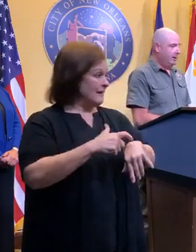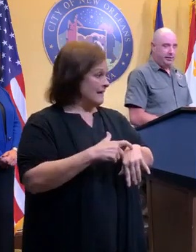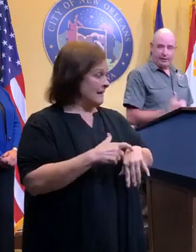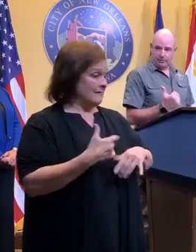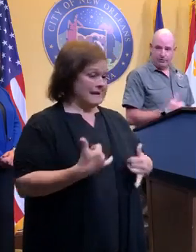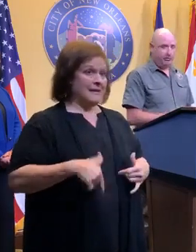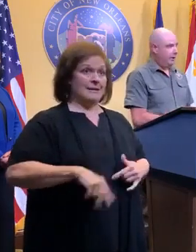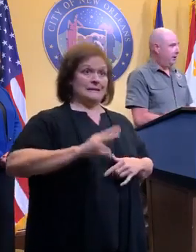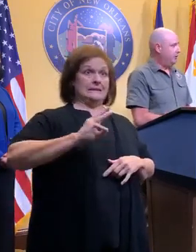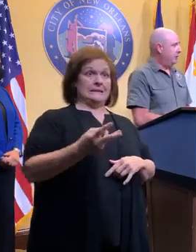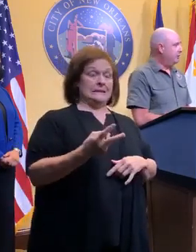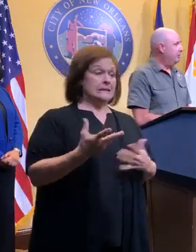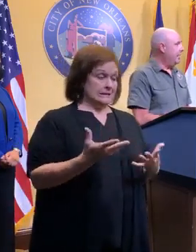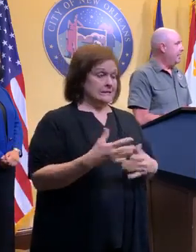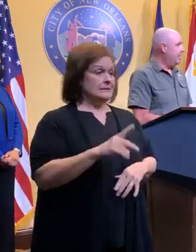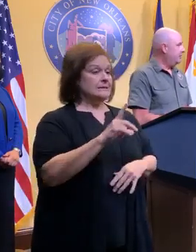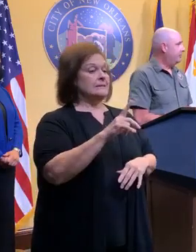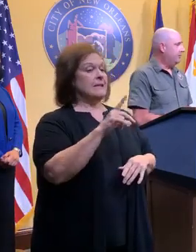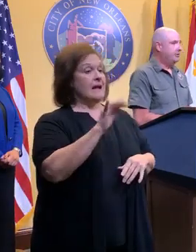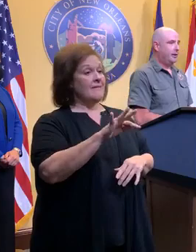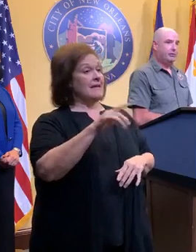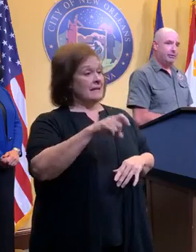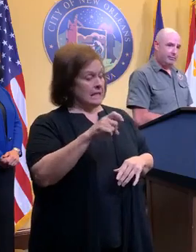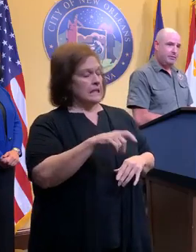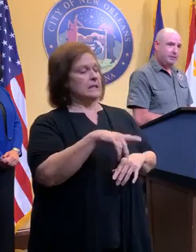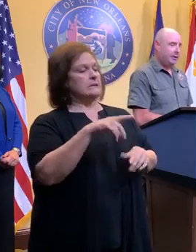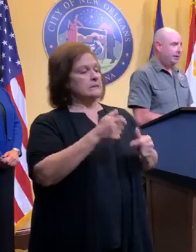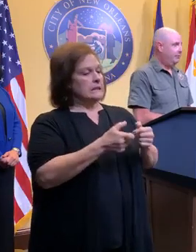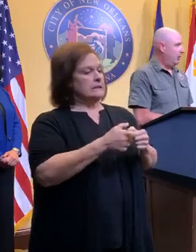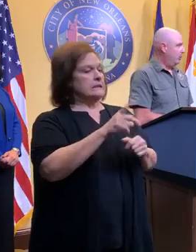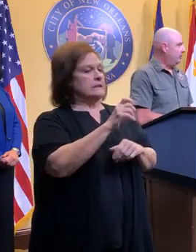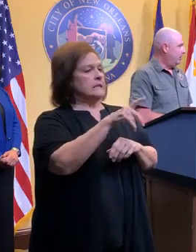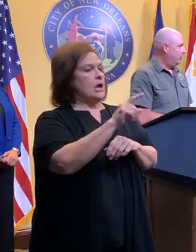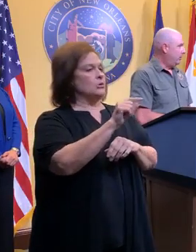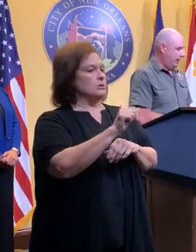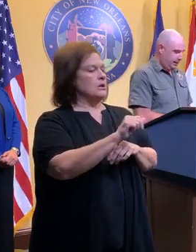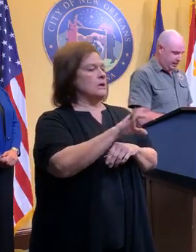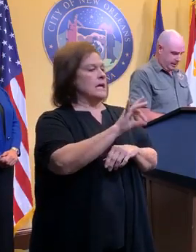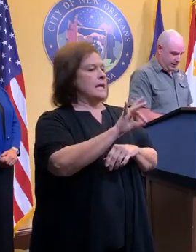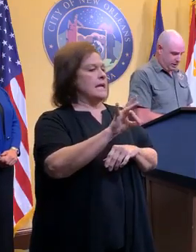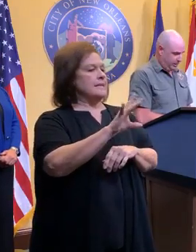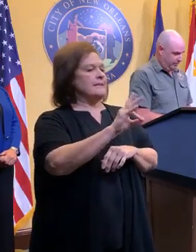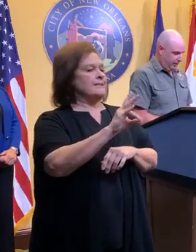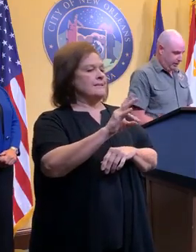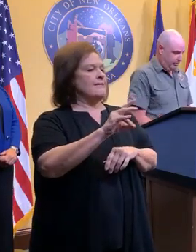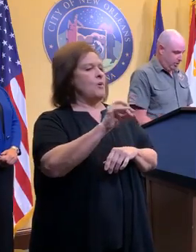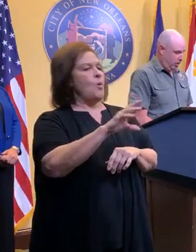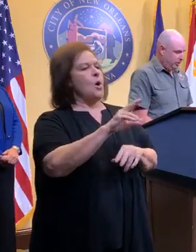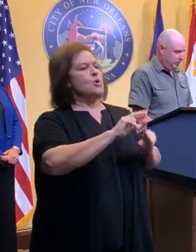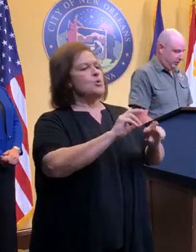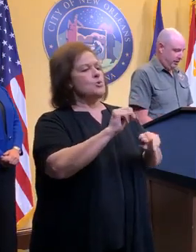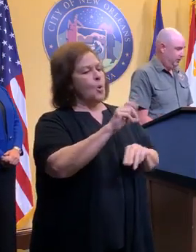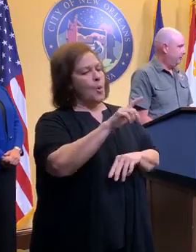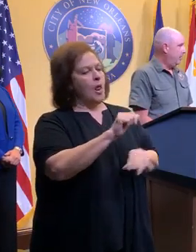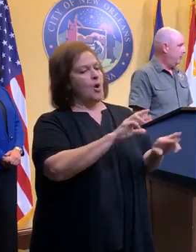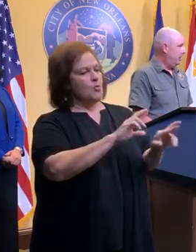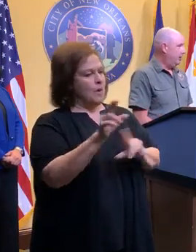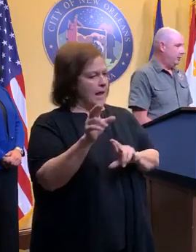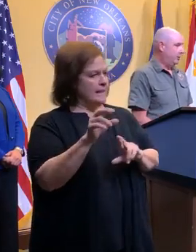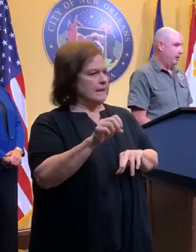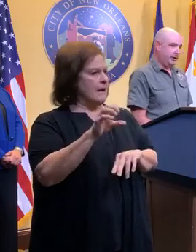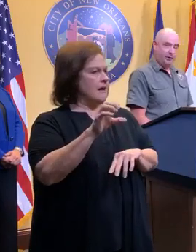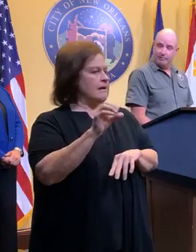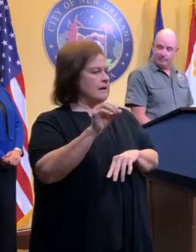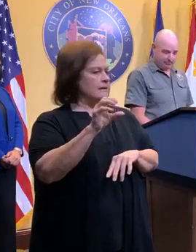pay attention. Text DELTA to 888-777, follow us at MOLA-READY, and you can find out about all these things